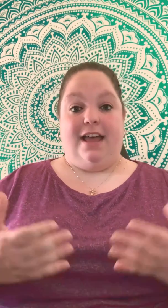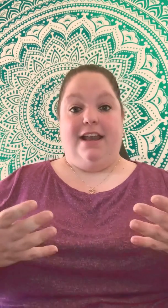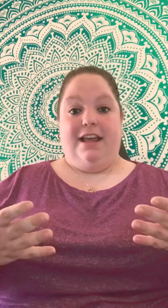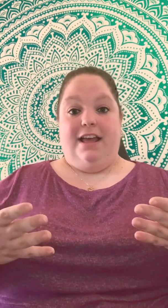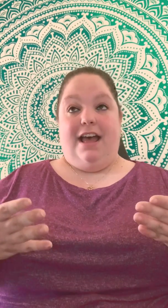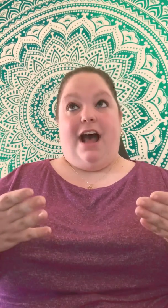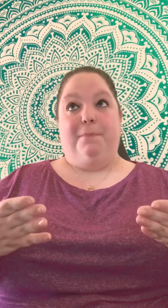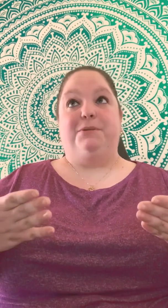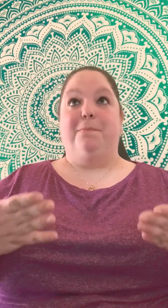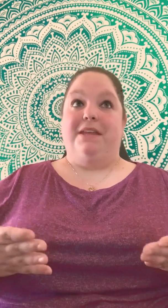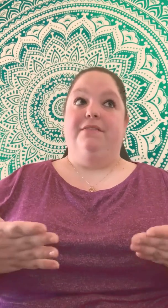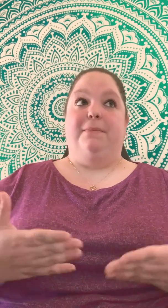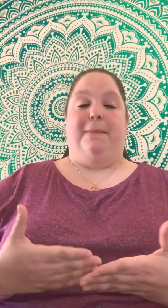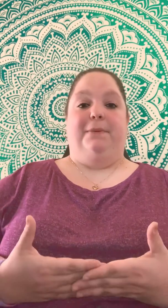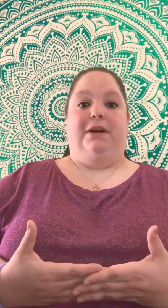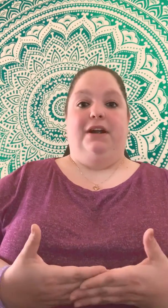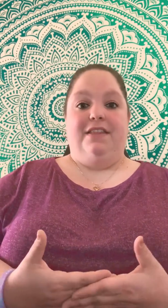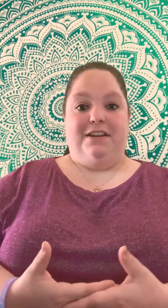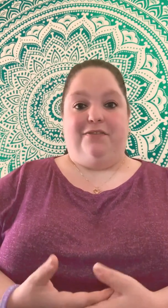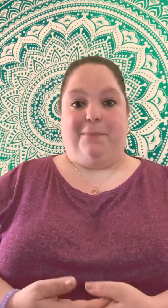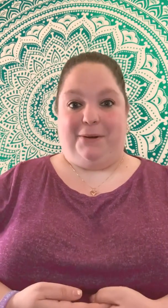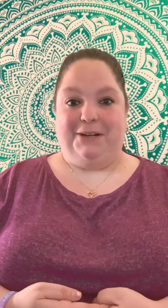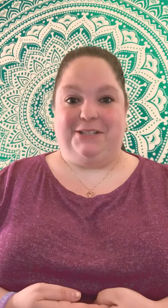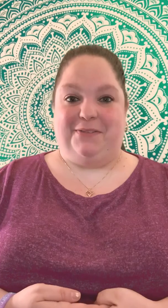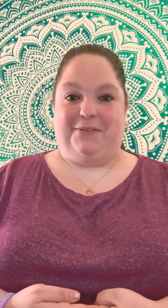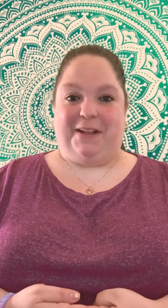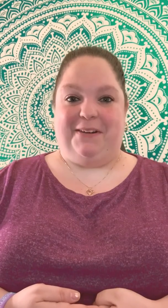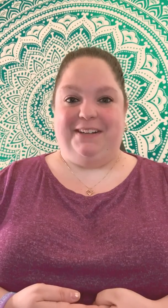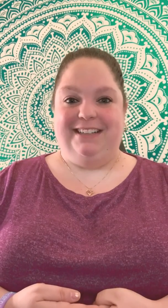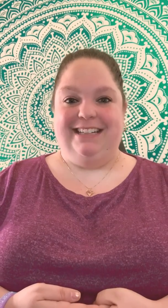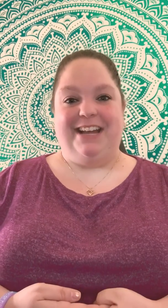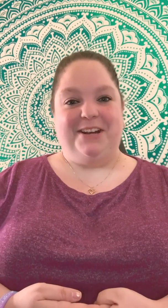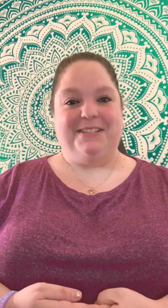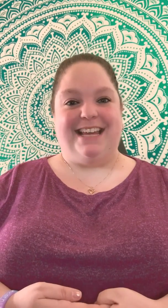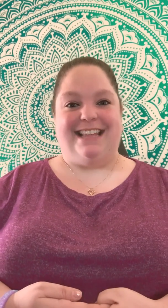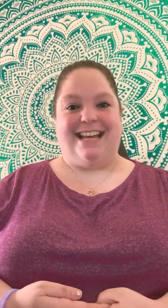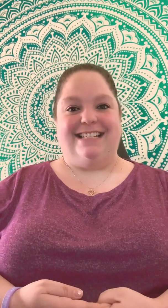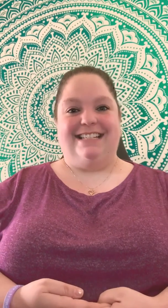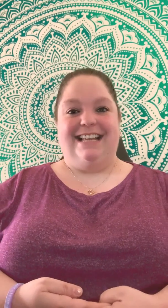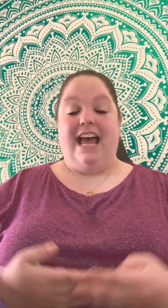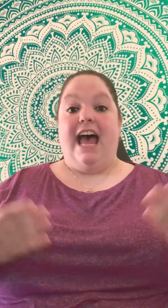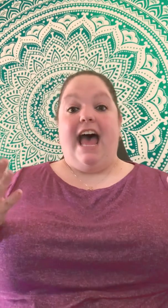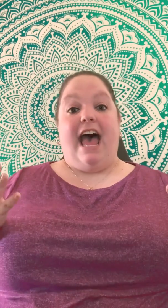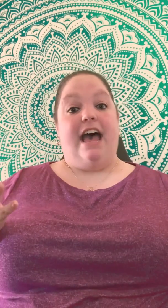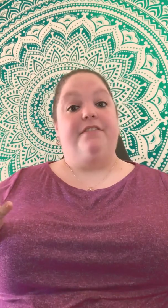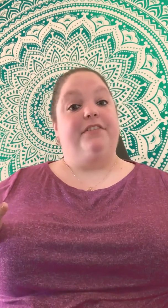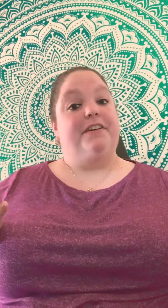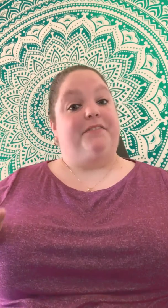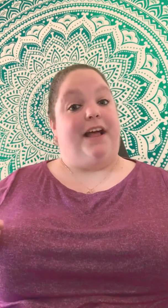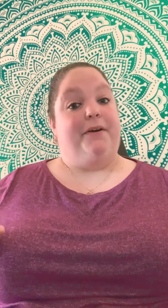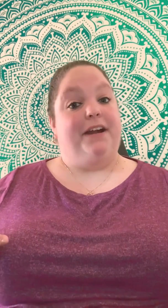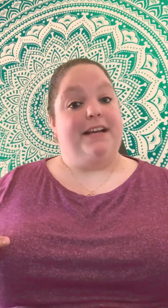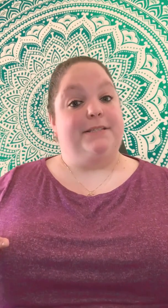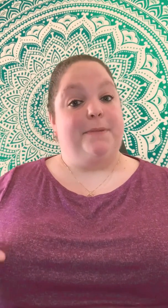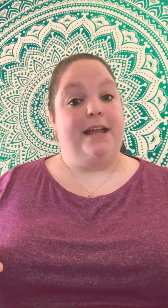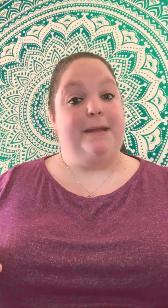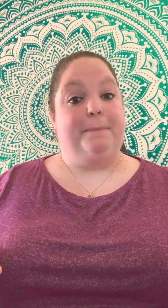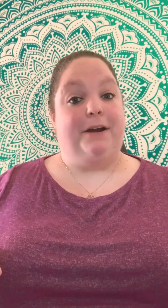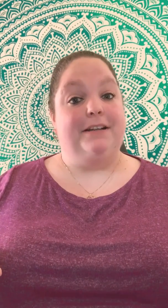helps me remember the different parts of a flower. It goes like this. Every flower has many parts.